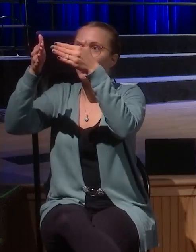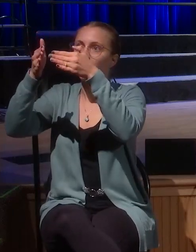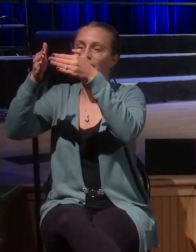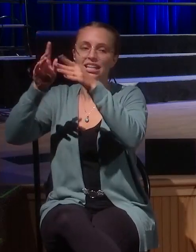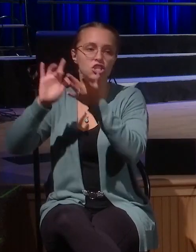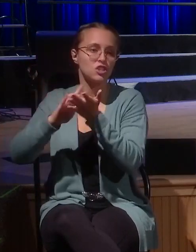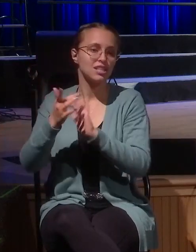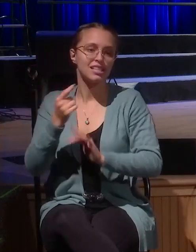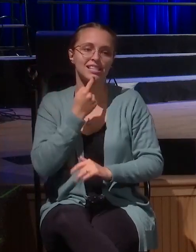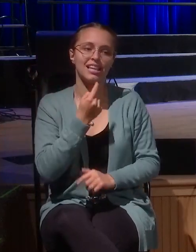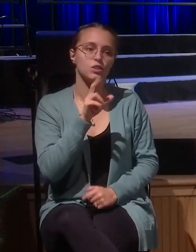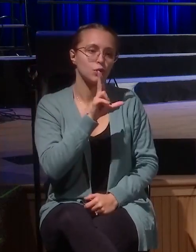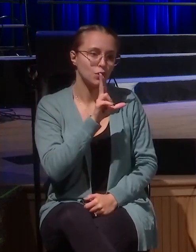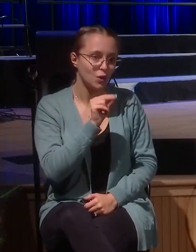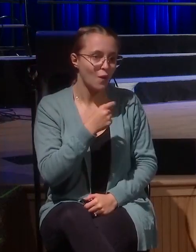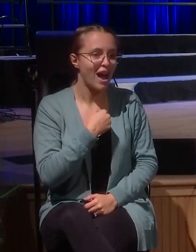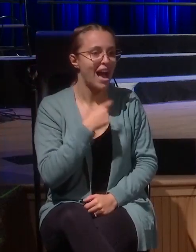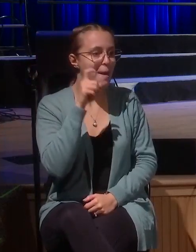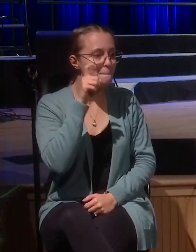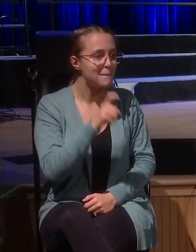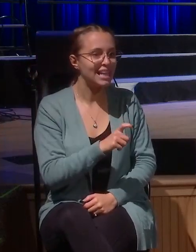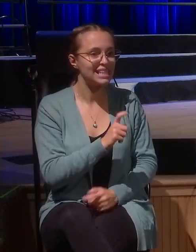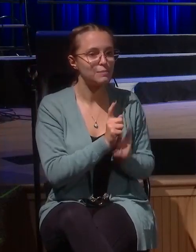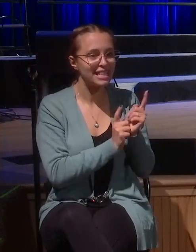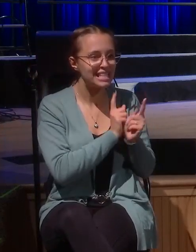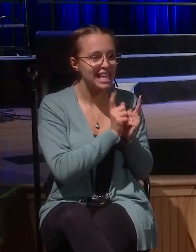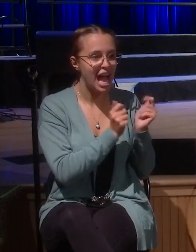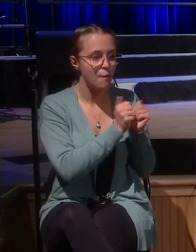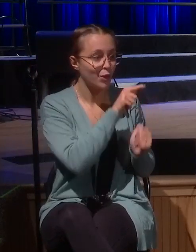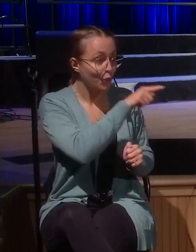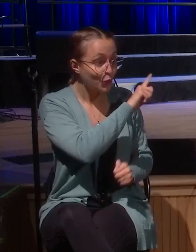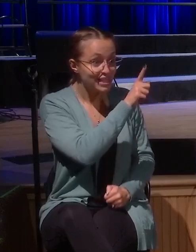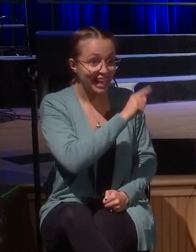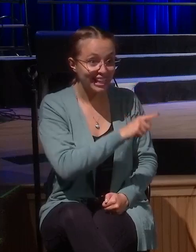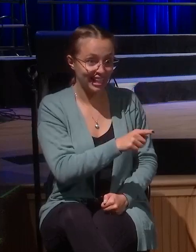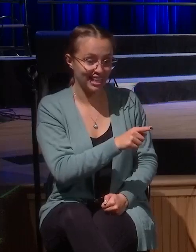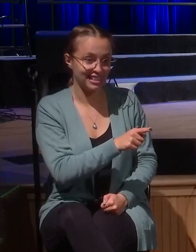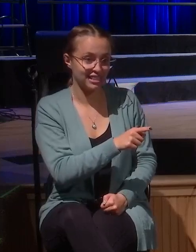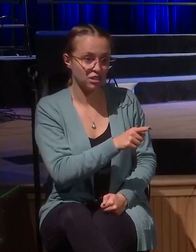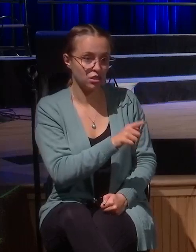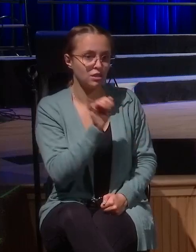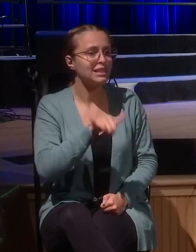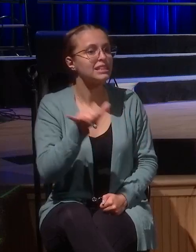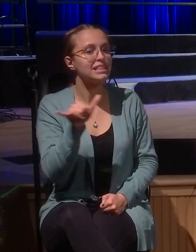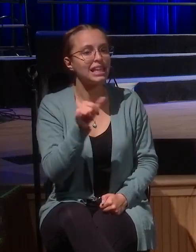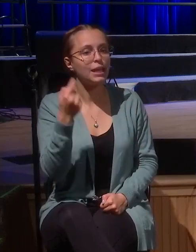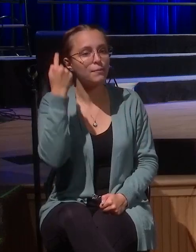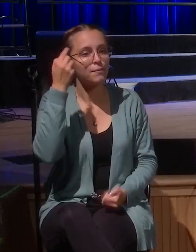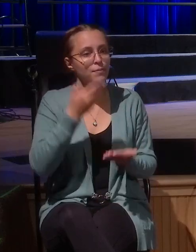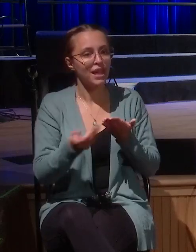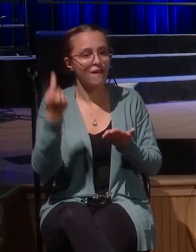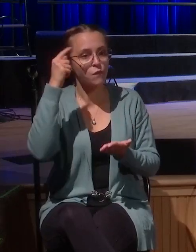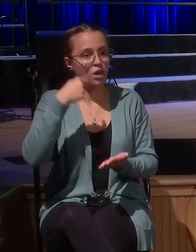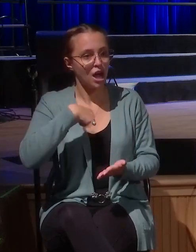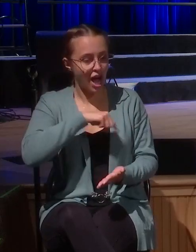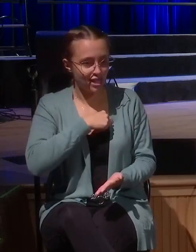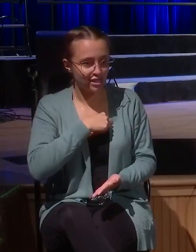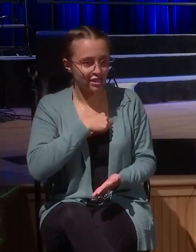So should we be the same with every person that comes into our, that God puts in our path that we are not people that would push them aside for the greater